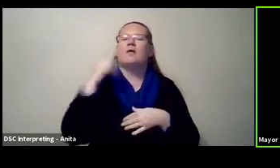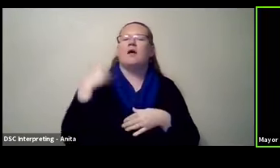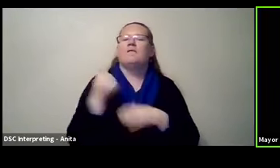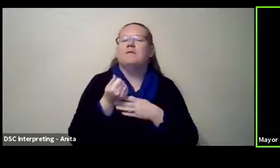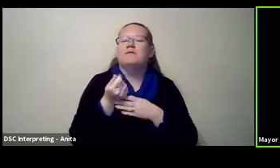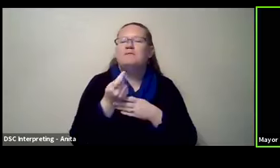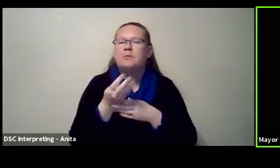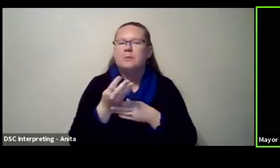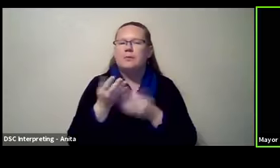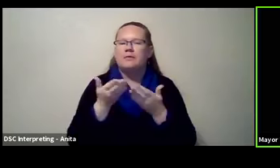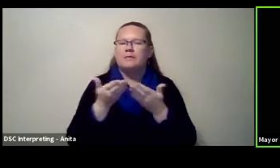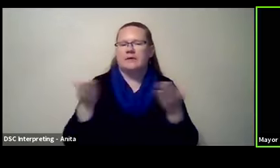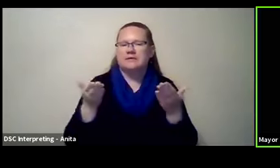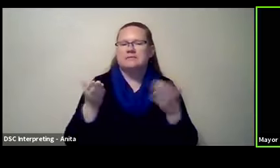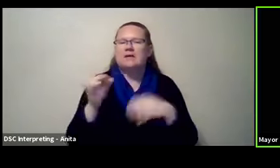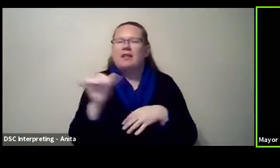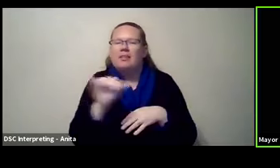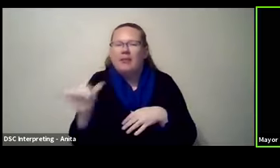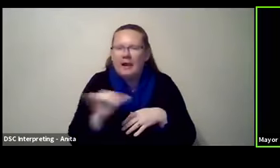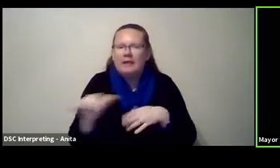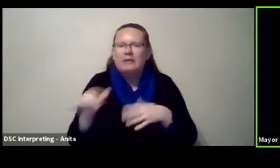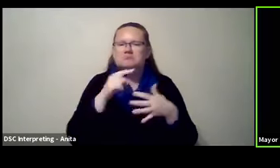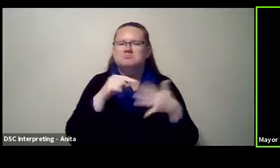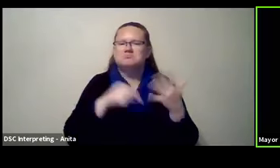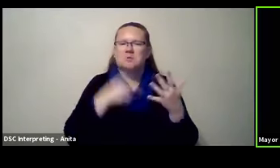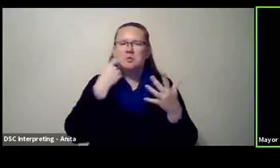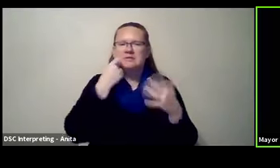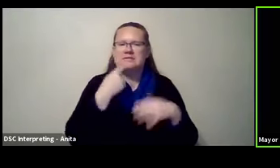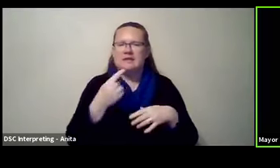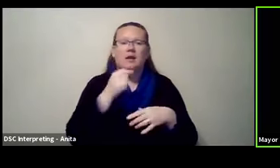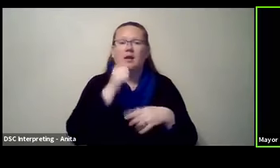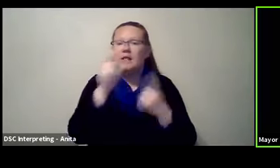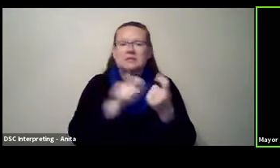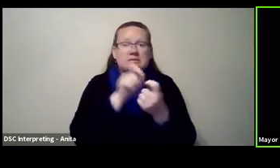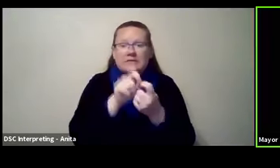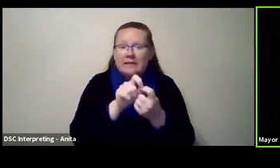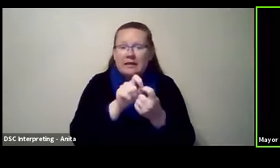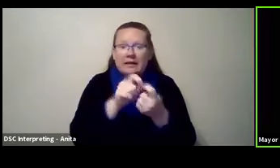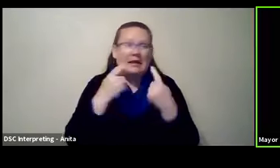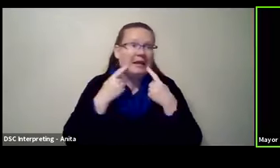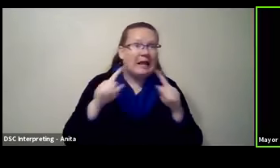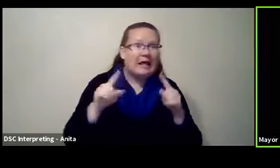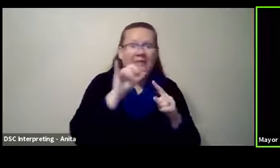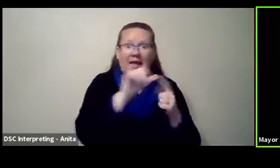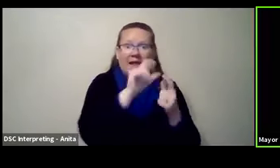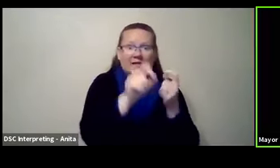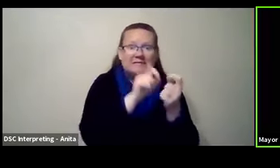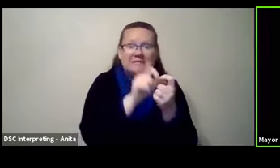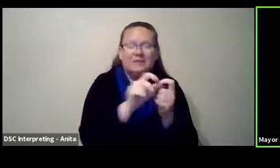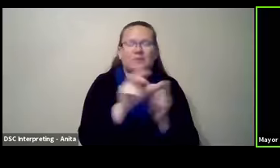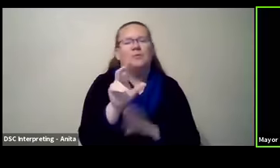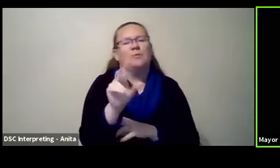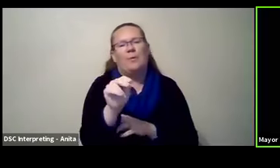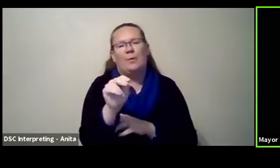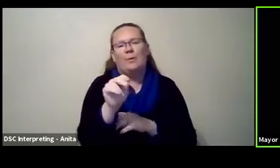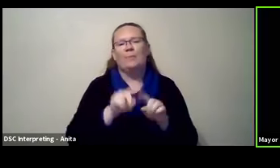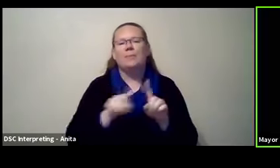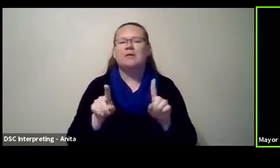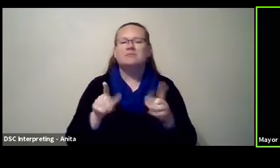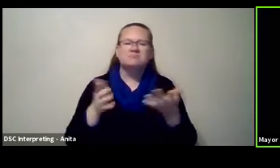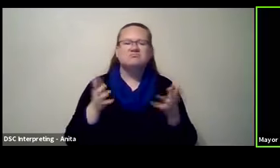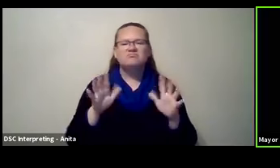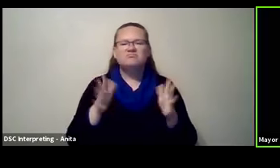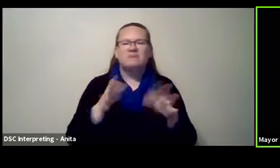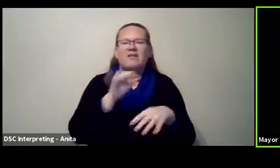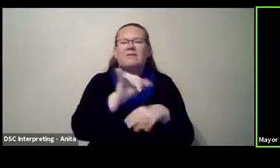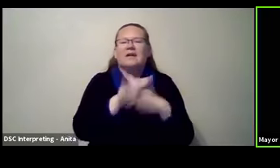of things like the things I listed, not, not necessarily, perhaps literally exactly the things I listed, but those sorts of, uh,